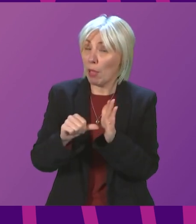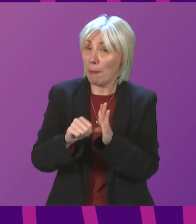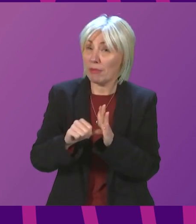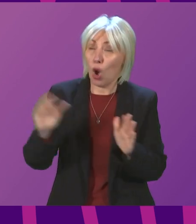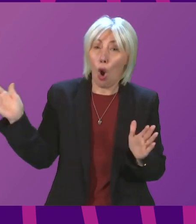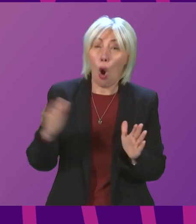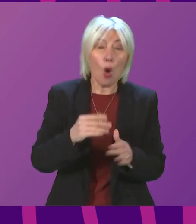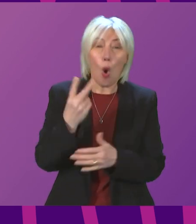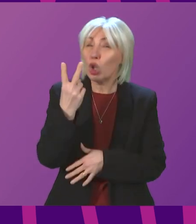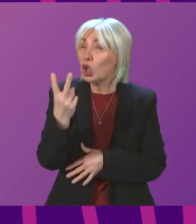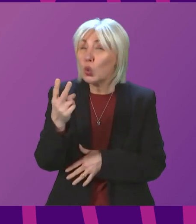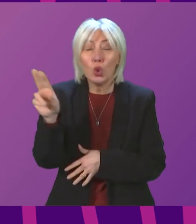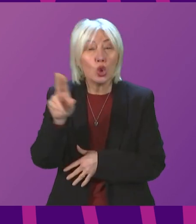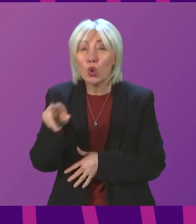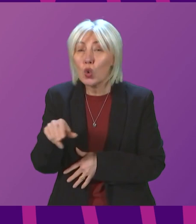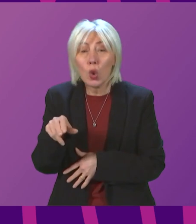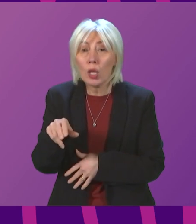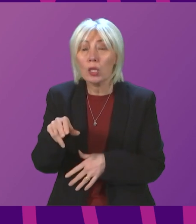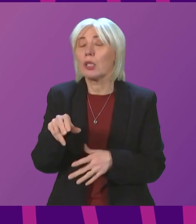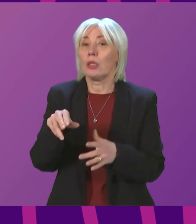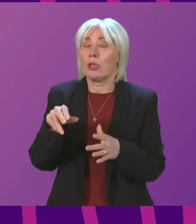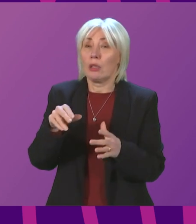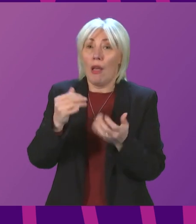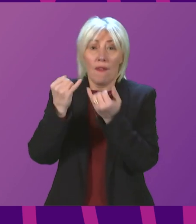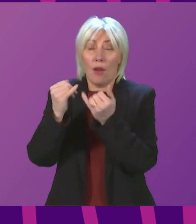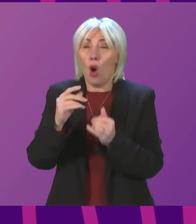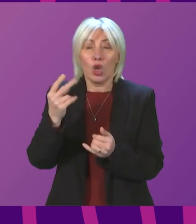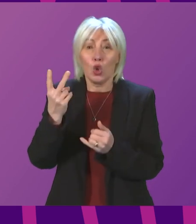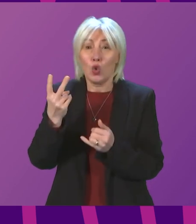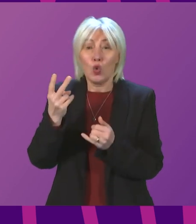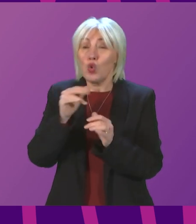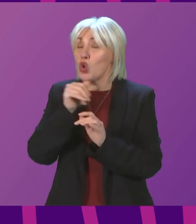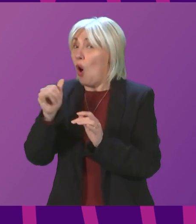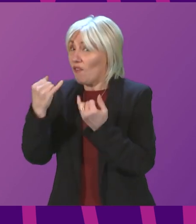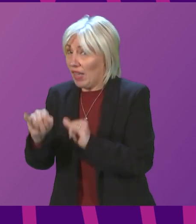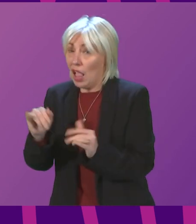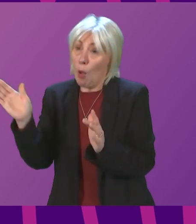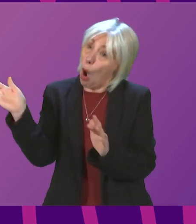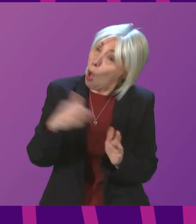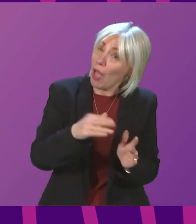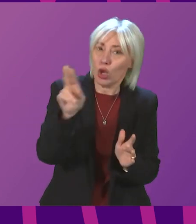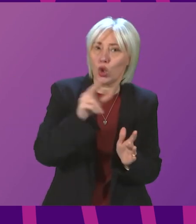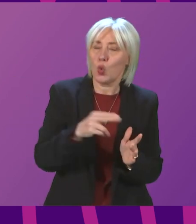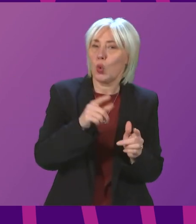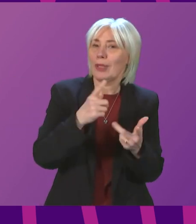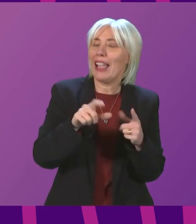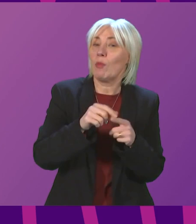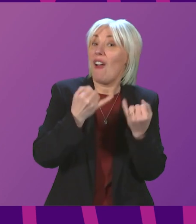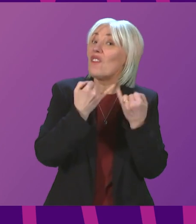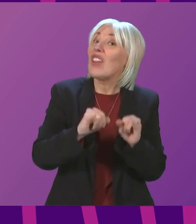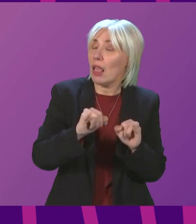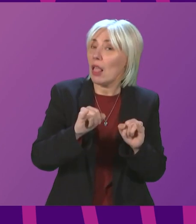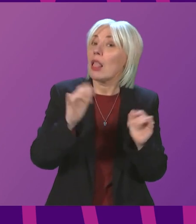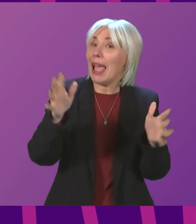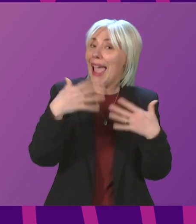schools surveyed in this report failing air quality CO2 threshold tests. All that time, parents,